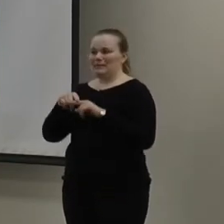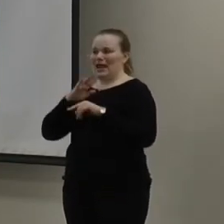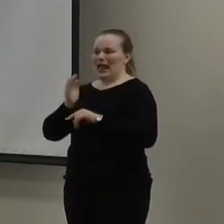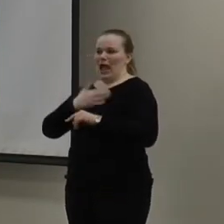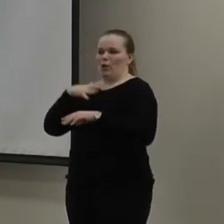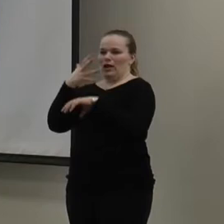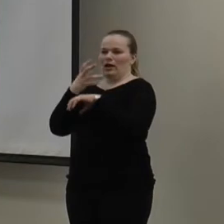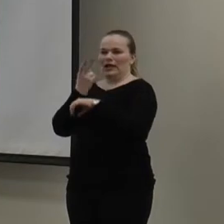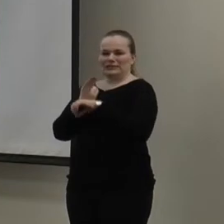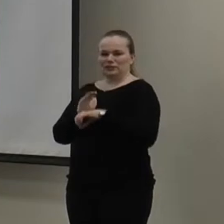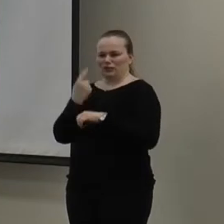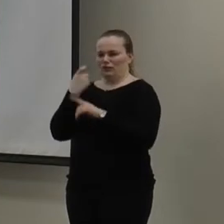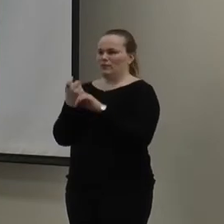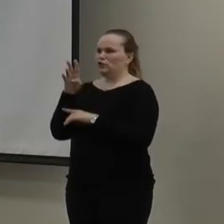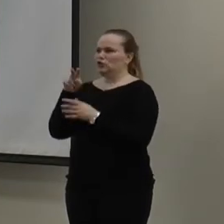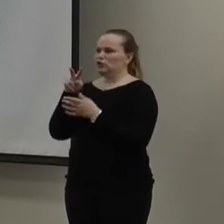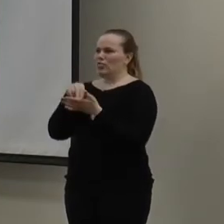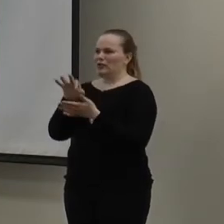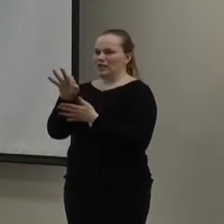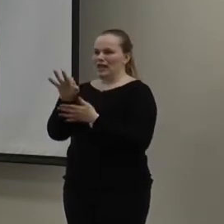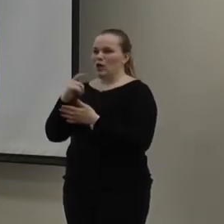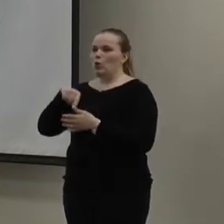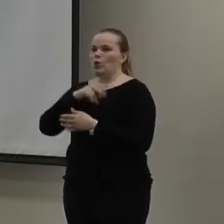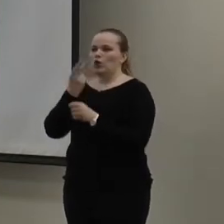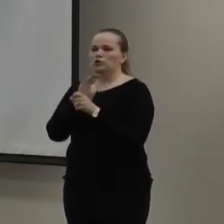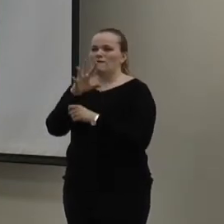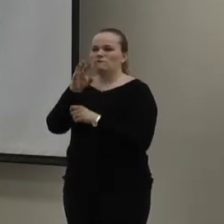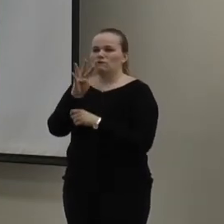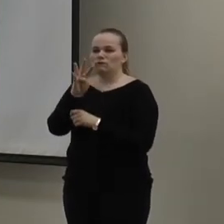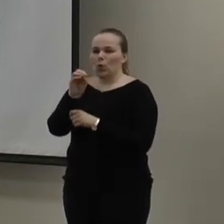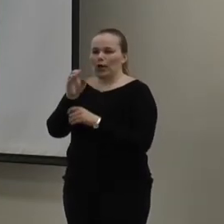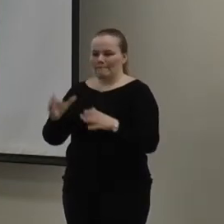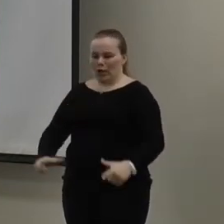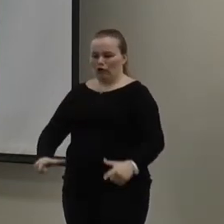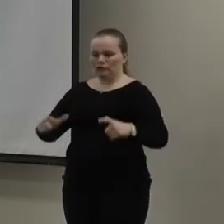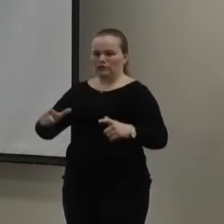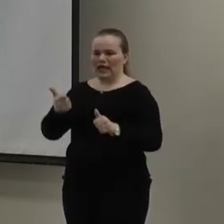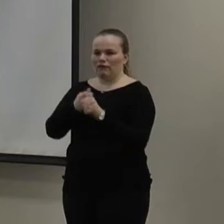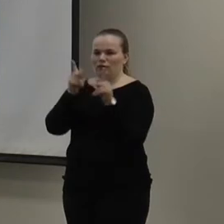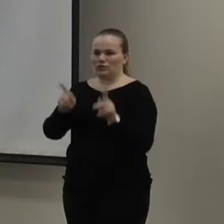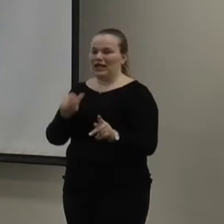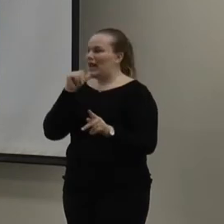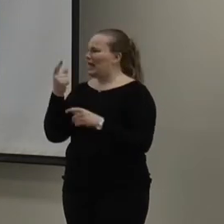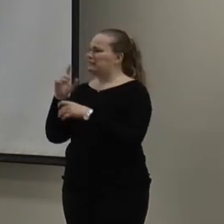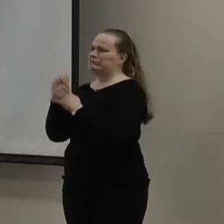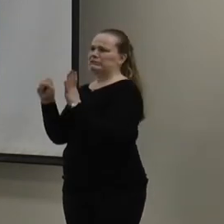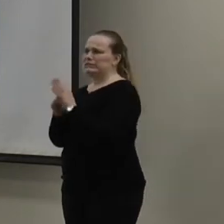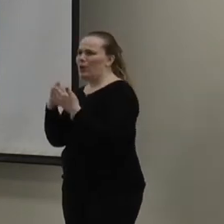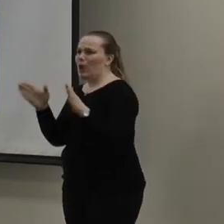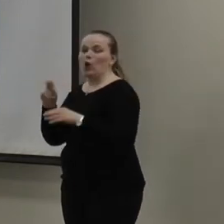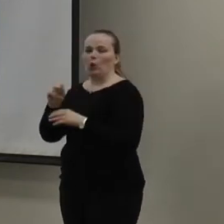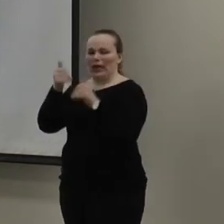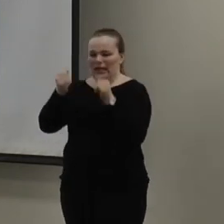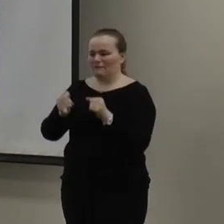in 2009, we basically used 40 barrels of oil per fluoride. So, that's each individual. Not just as a state, individual.